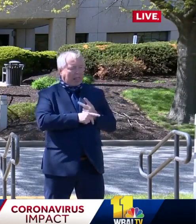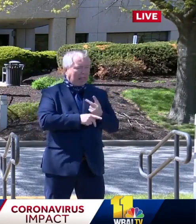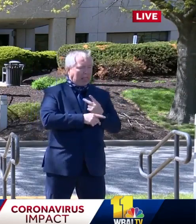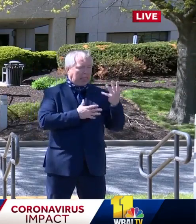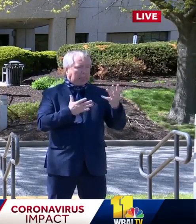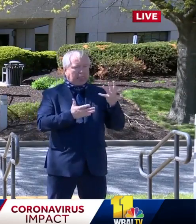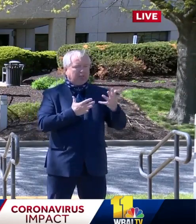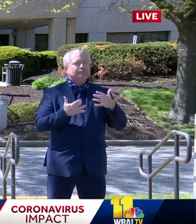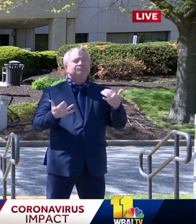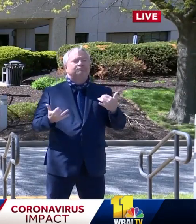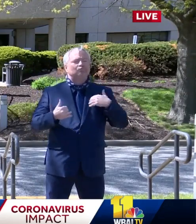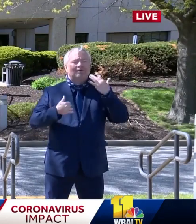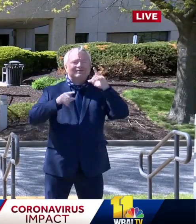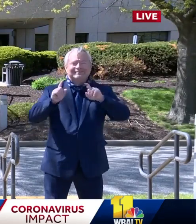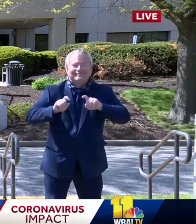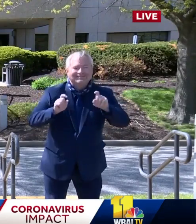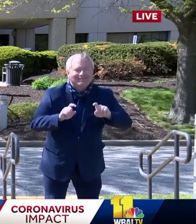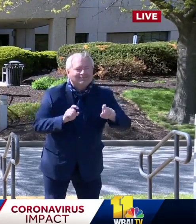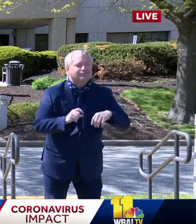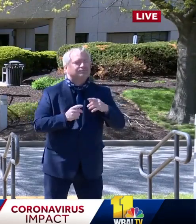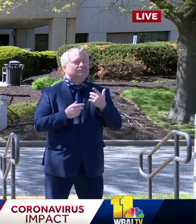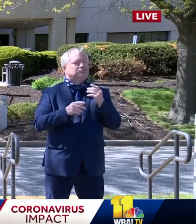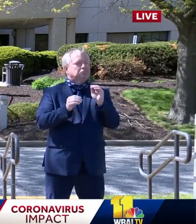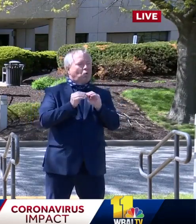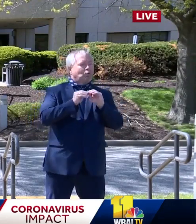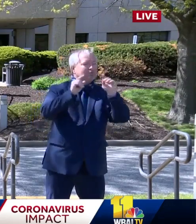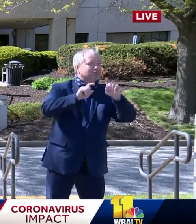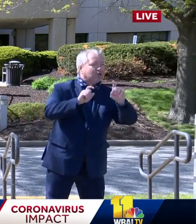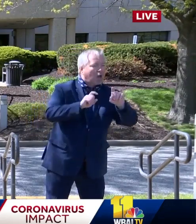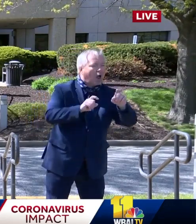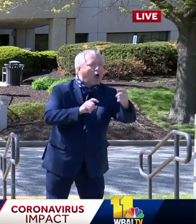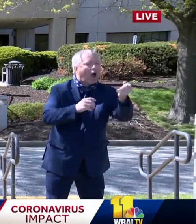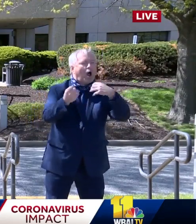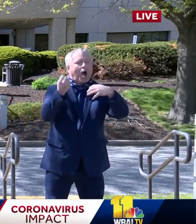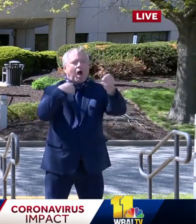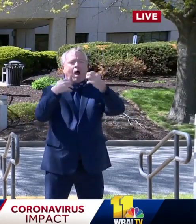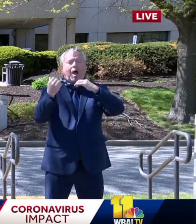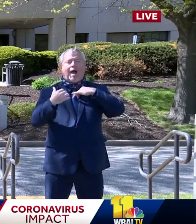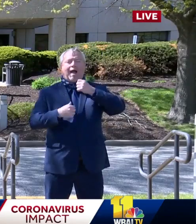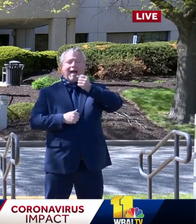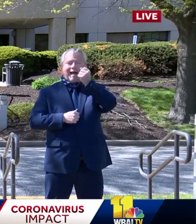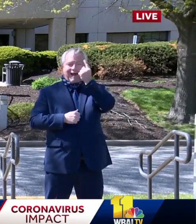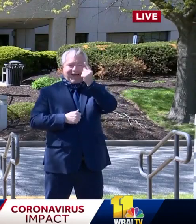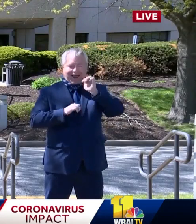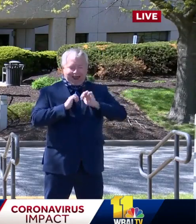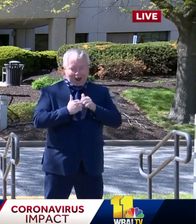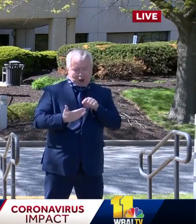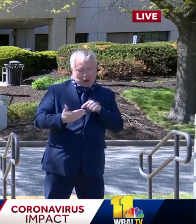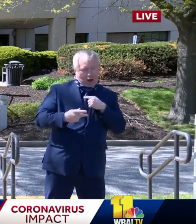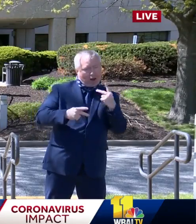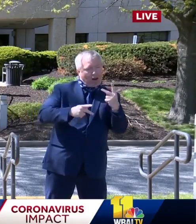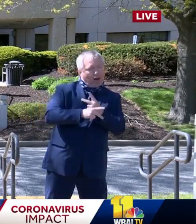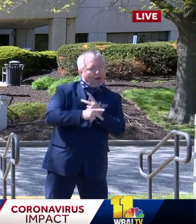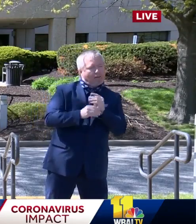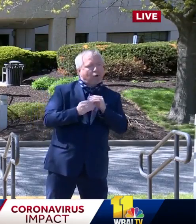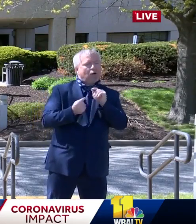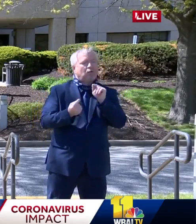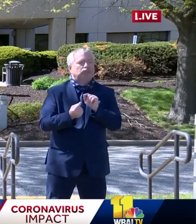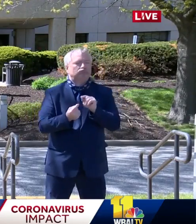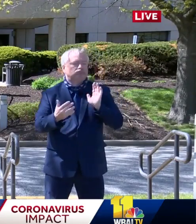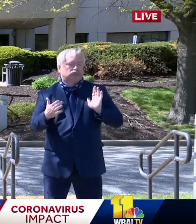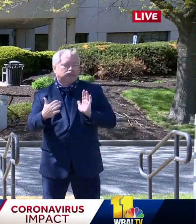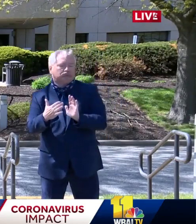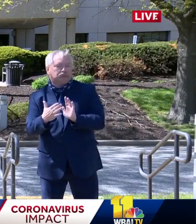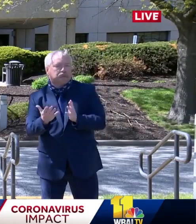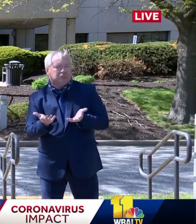the walls of the hospital, that will also allow health systems to better prepare the needed resources for what we have coming